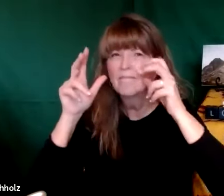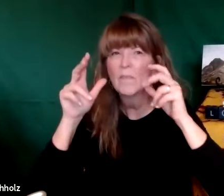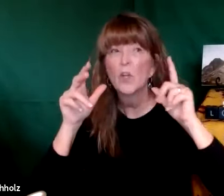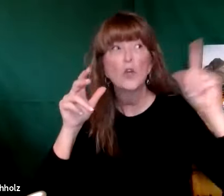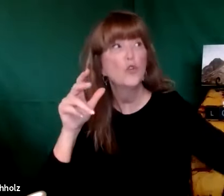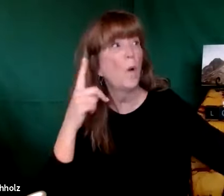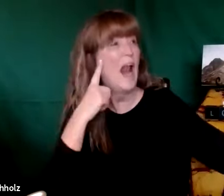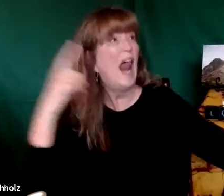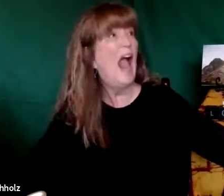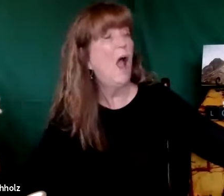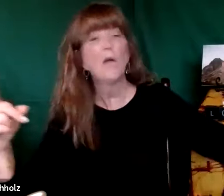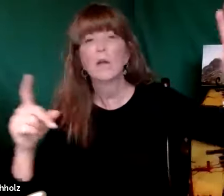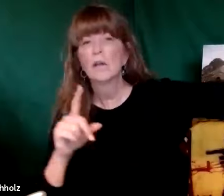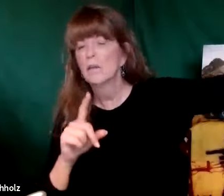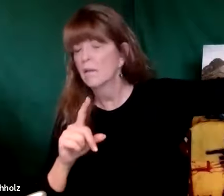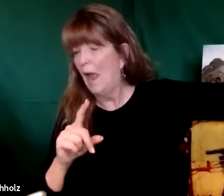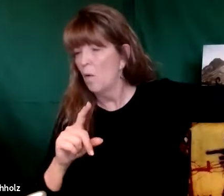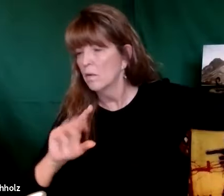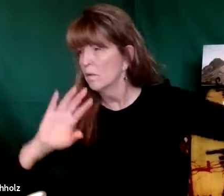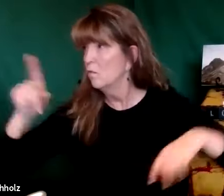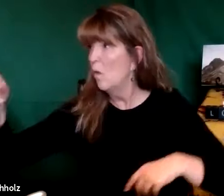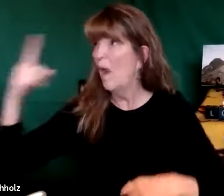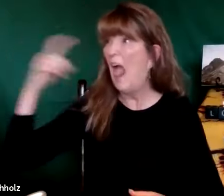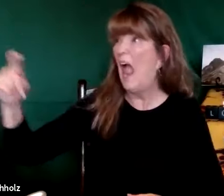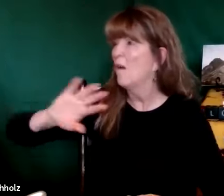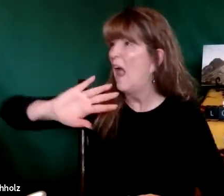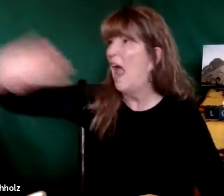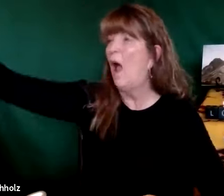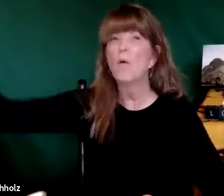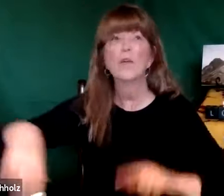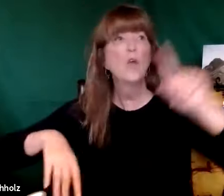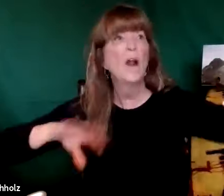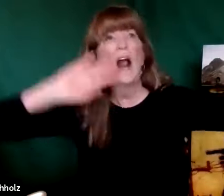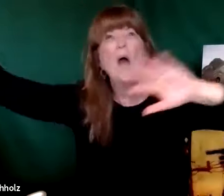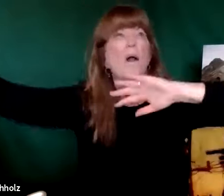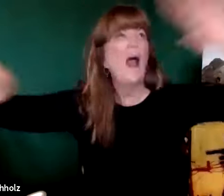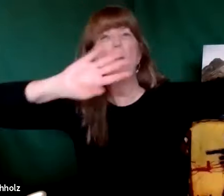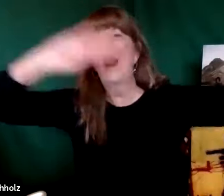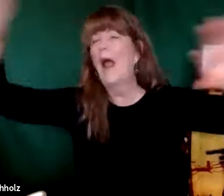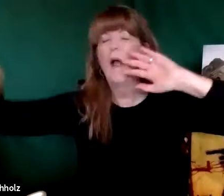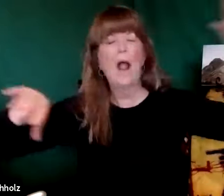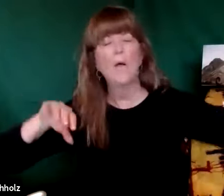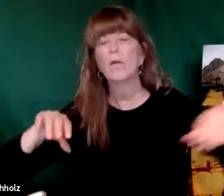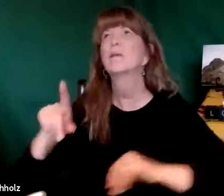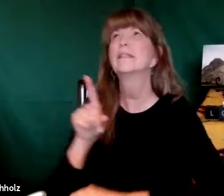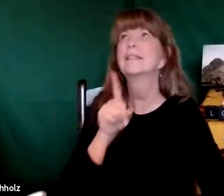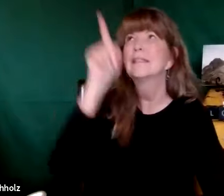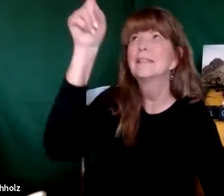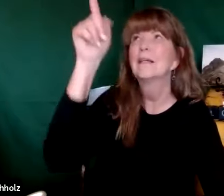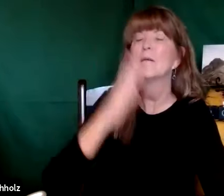that is the voice of god if it's a loud cacophonous voice we need to push those aside